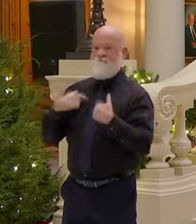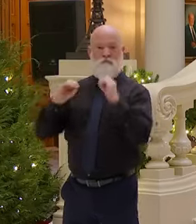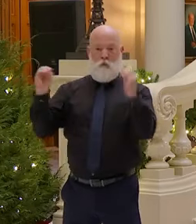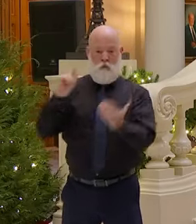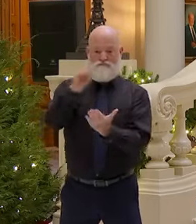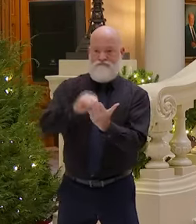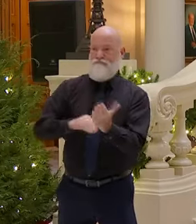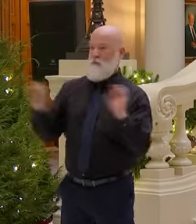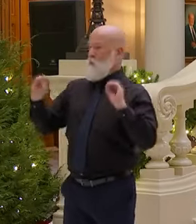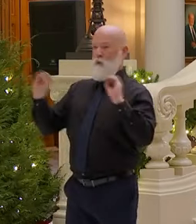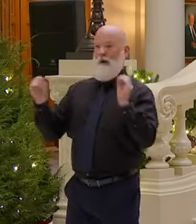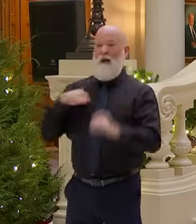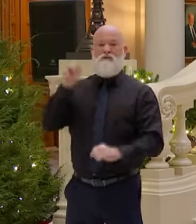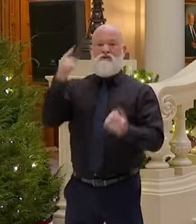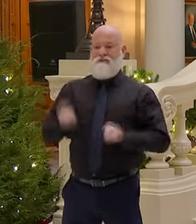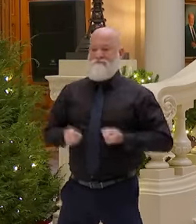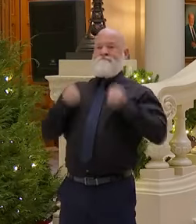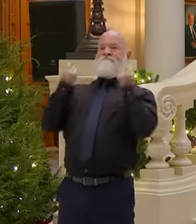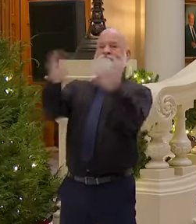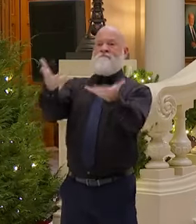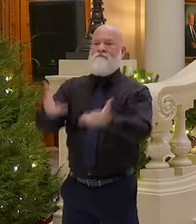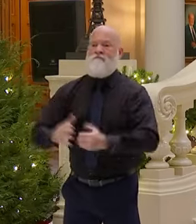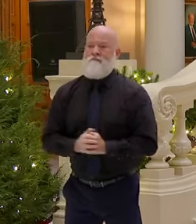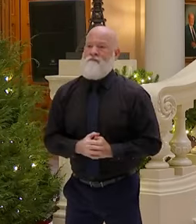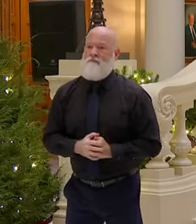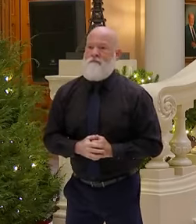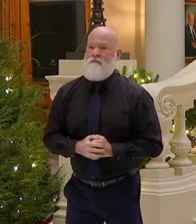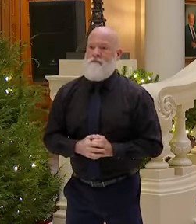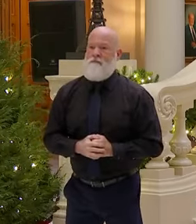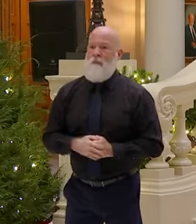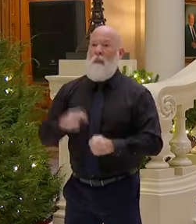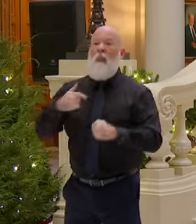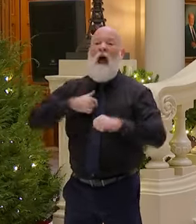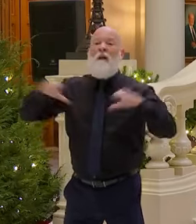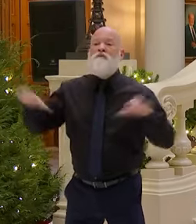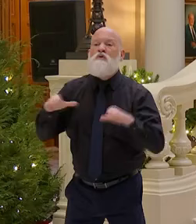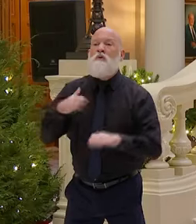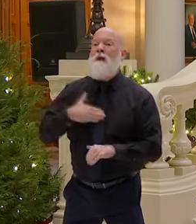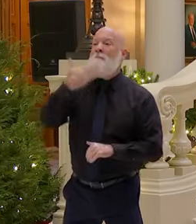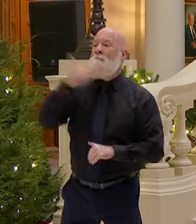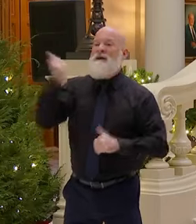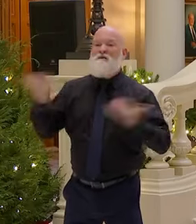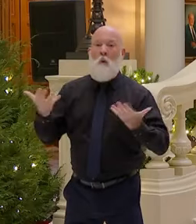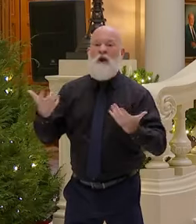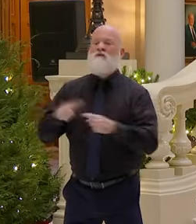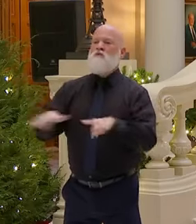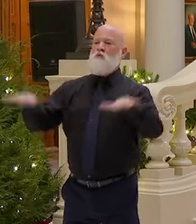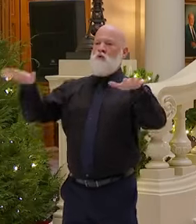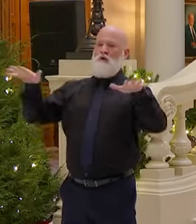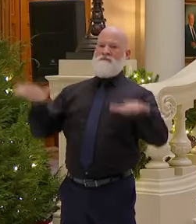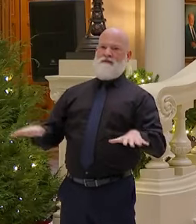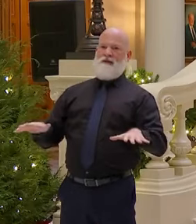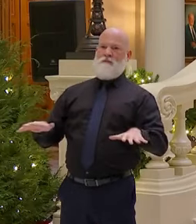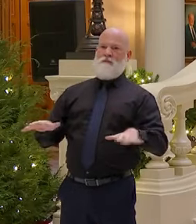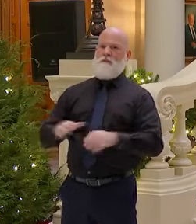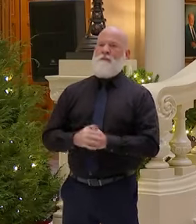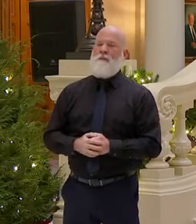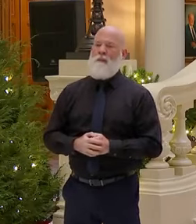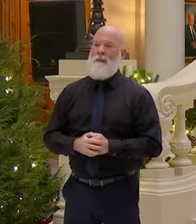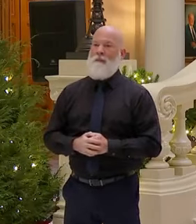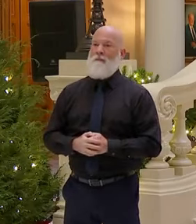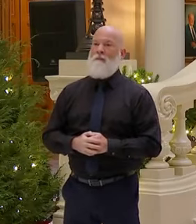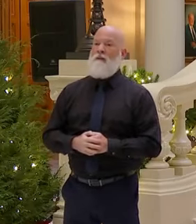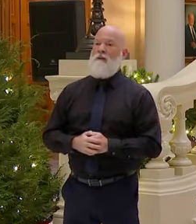like I said, I'm going do my best to keep it together. All of this is wrong. The gentleman who